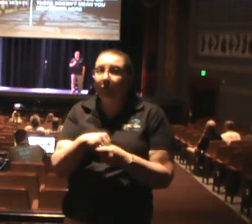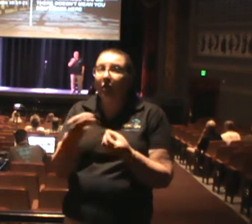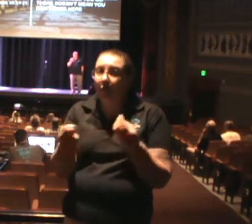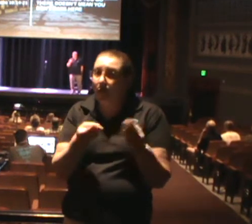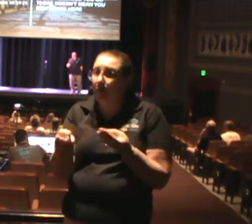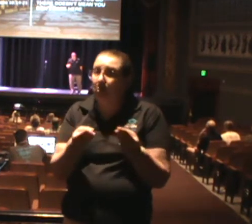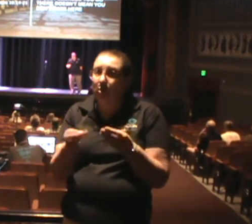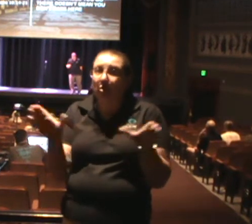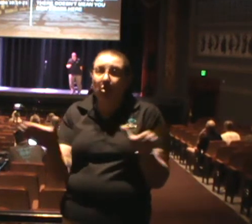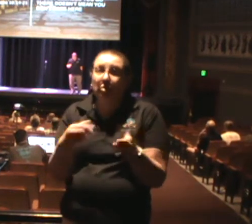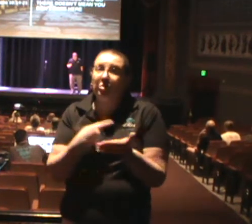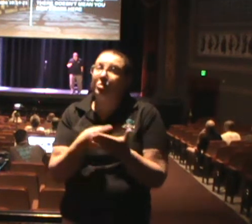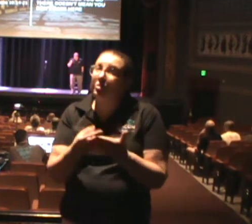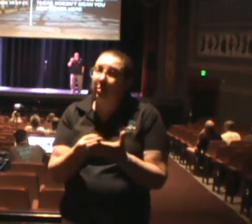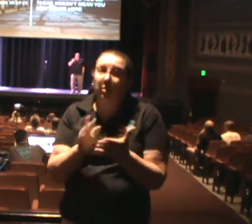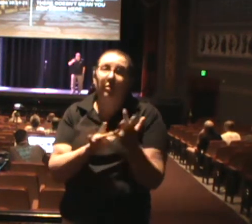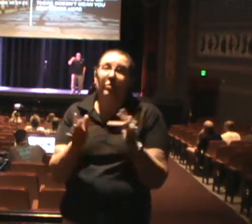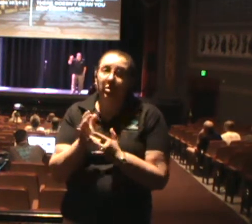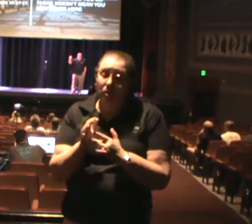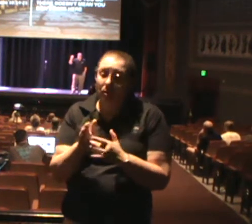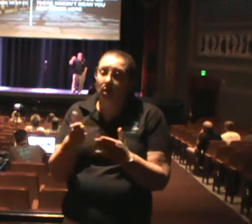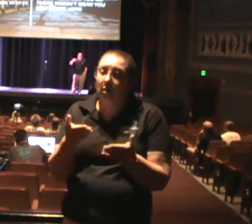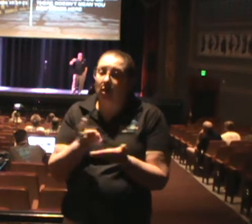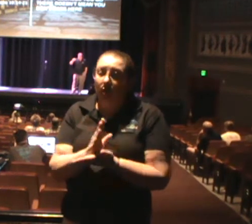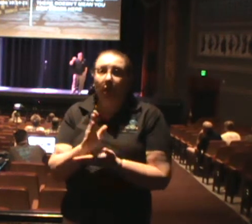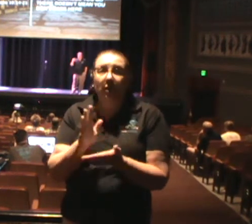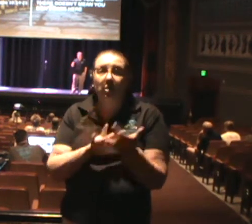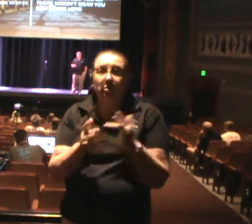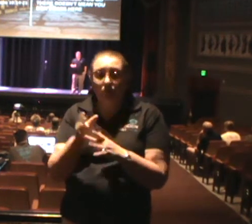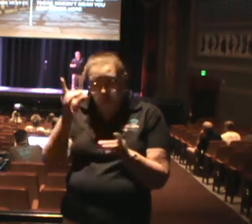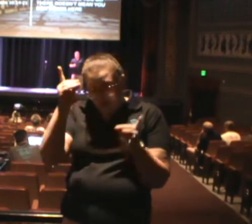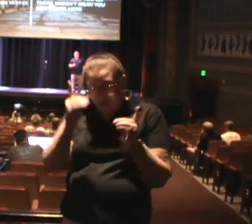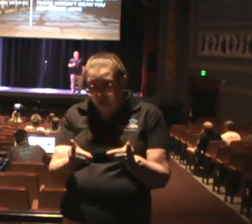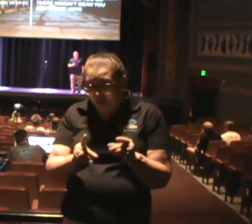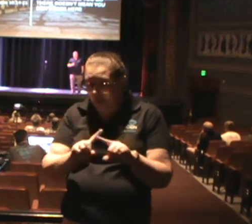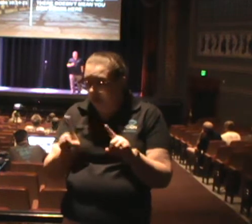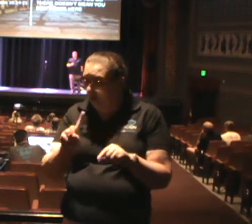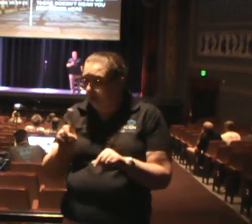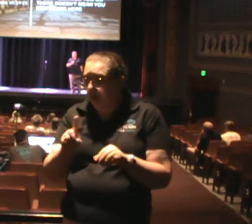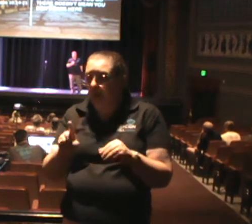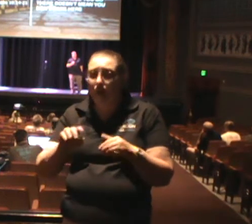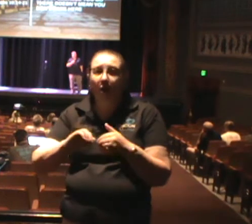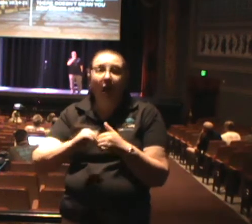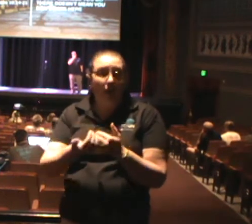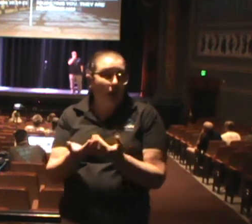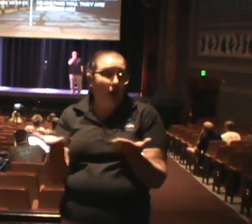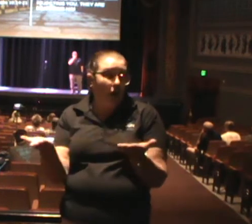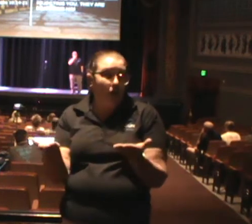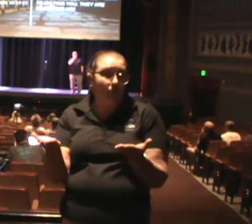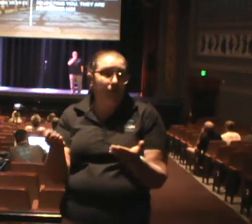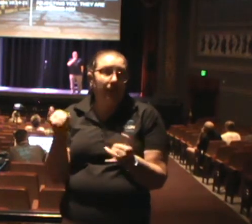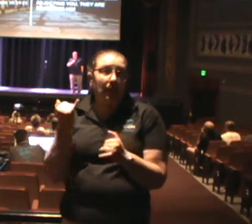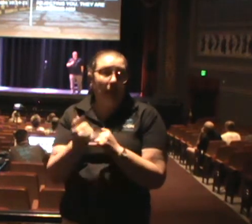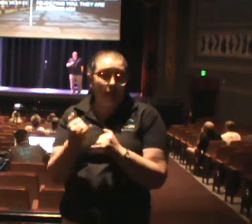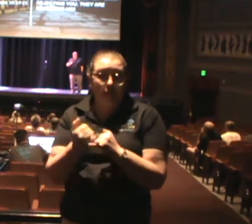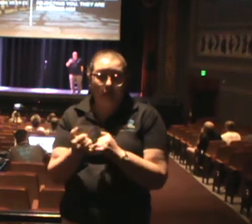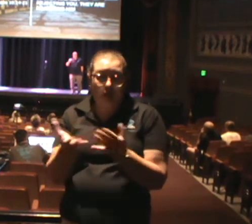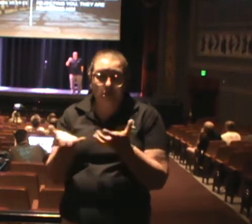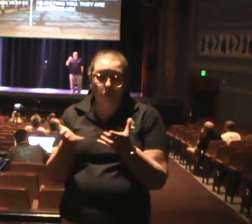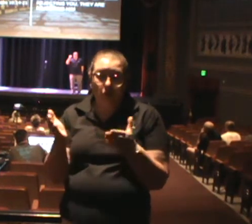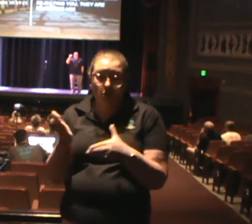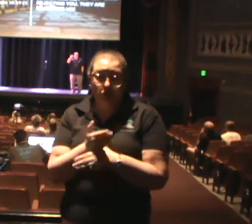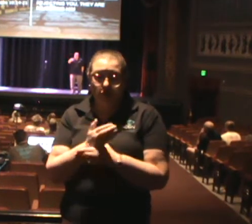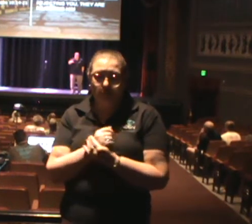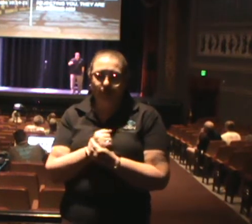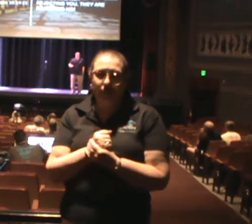something for Jesus. Let Jesus decide where and how. And the last thing I want to share is